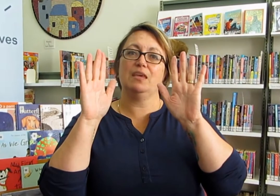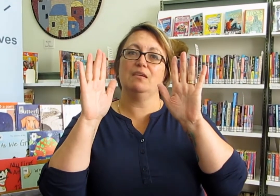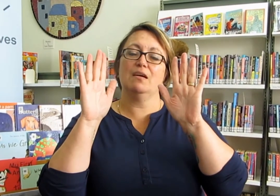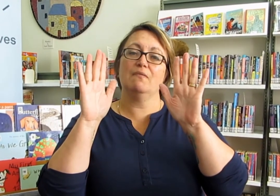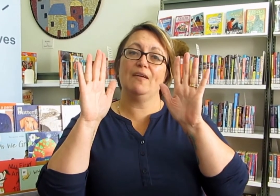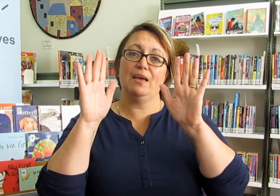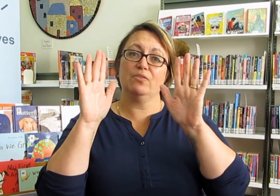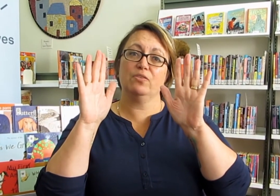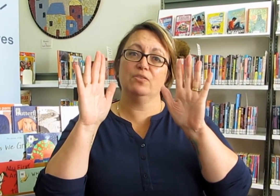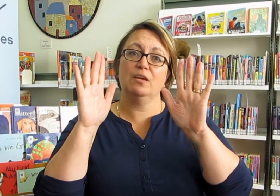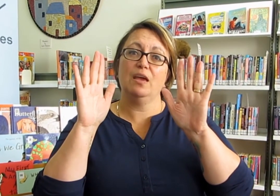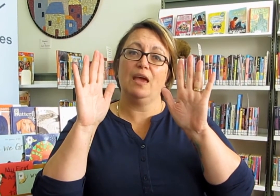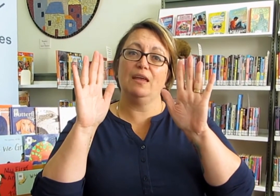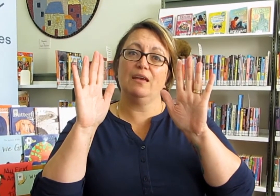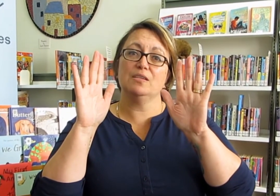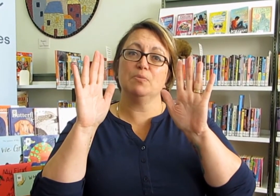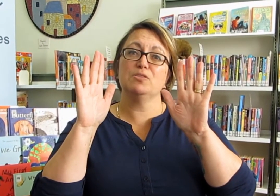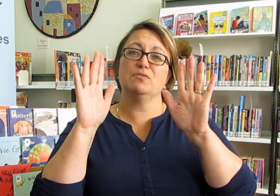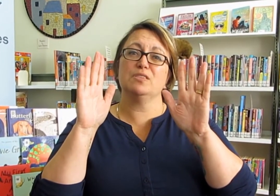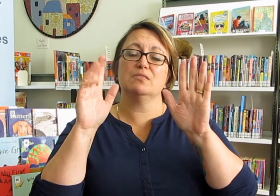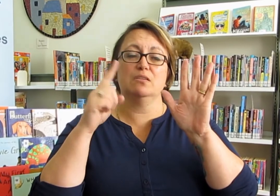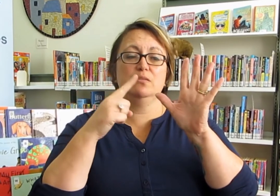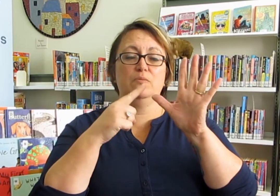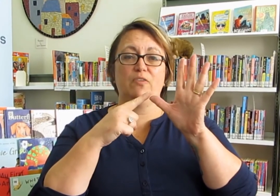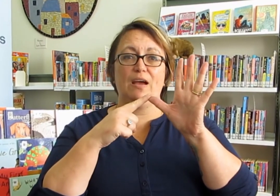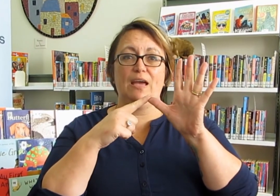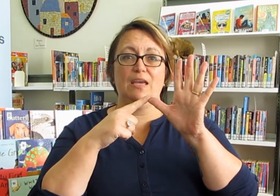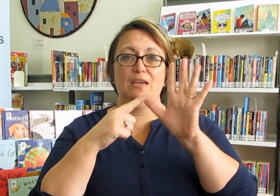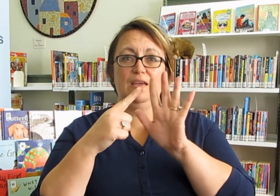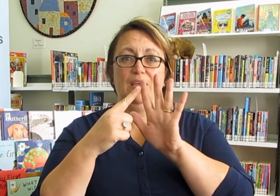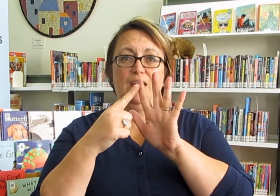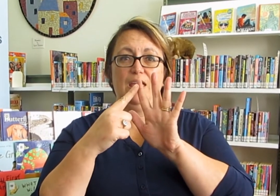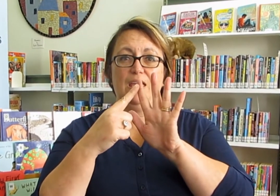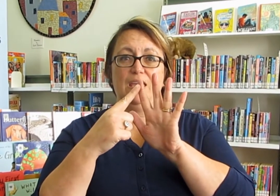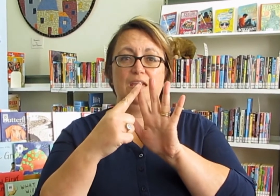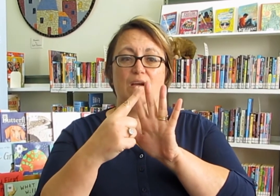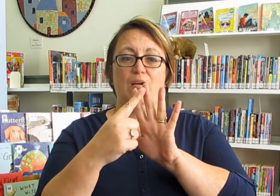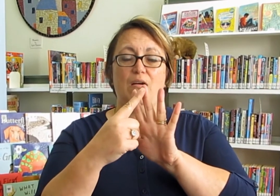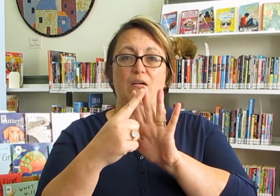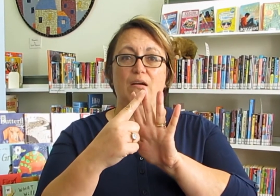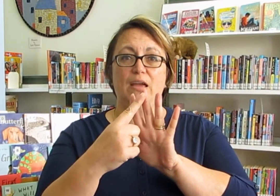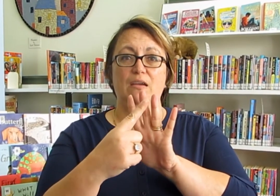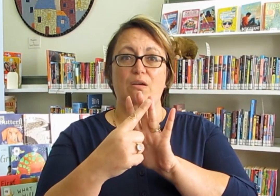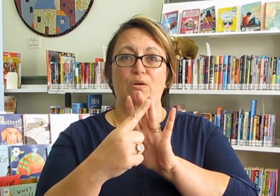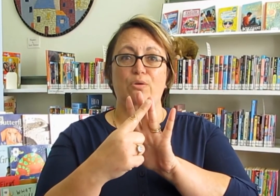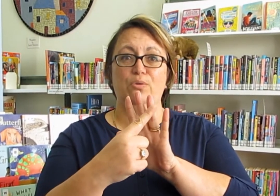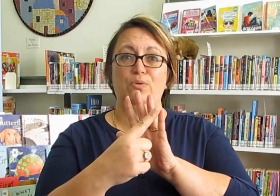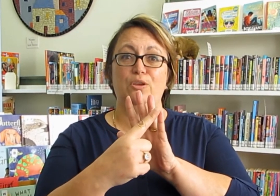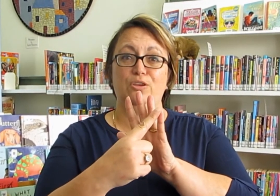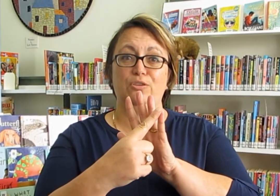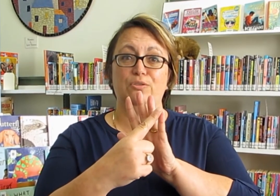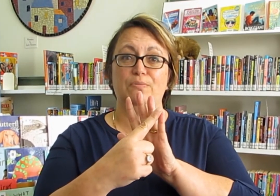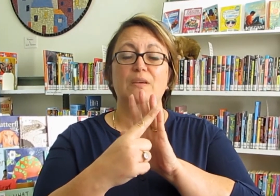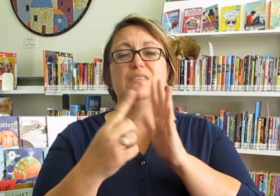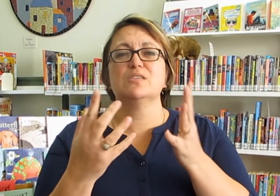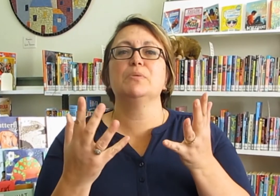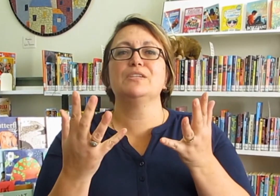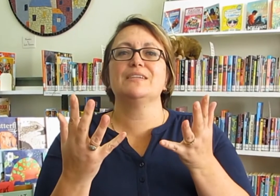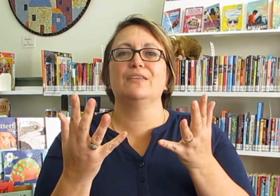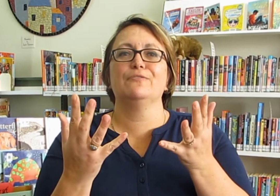vowels. And as most of us know, we've got A, E, I, O, U. So I'm going to start the full